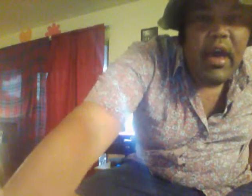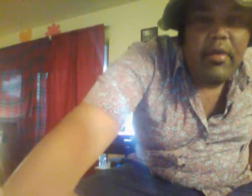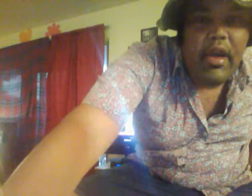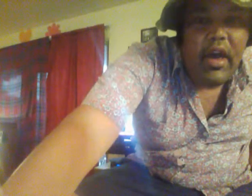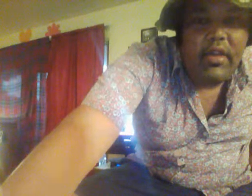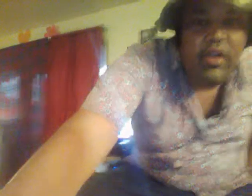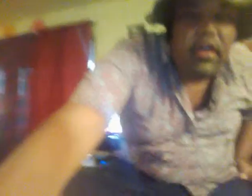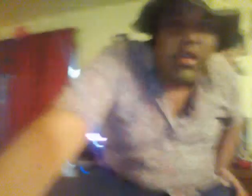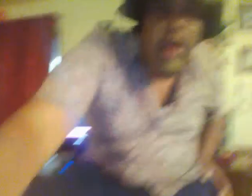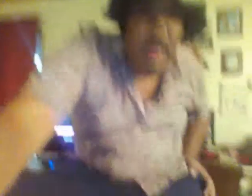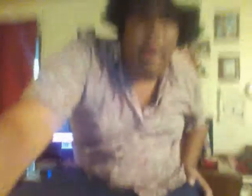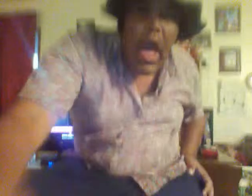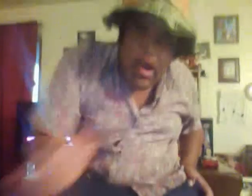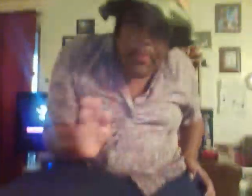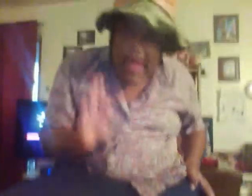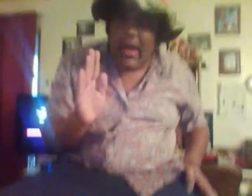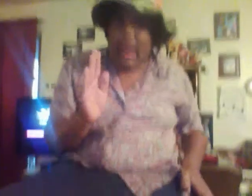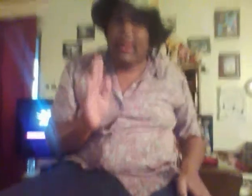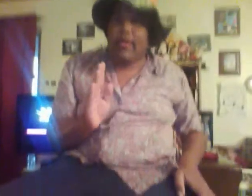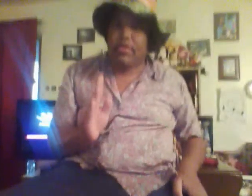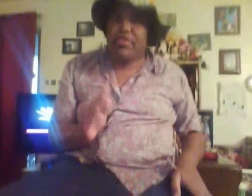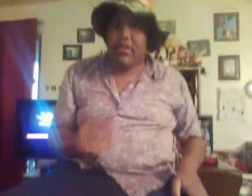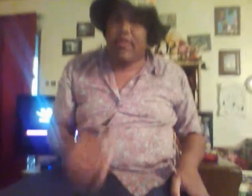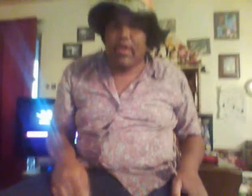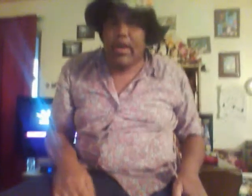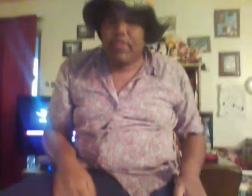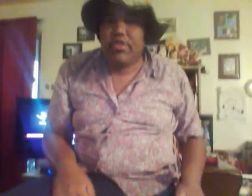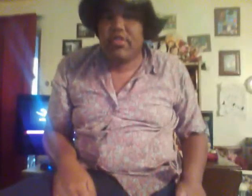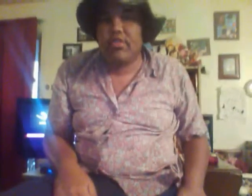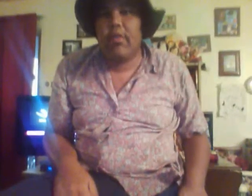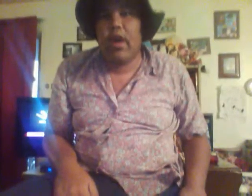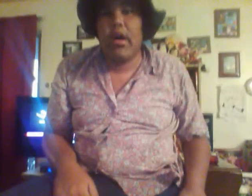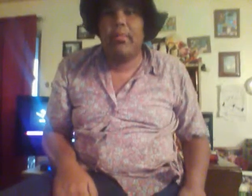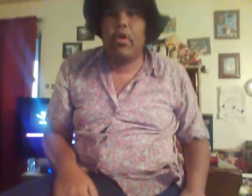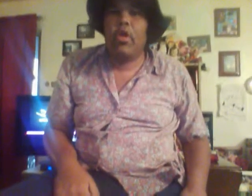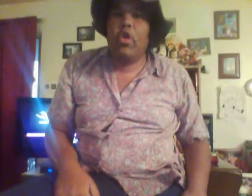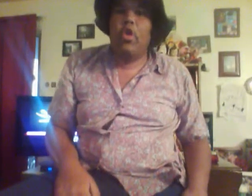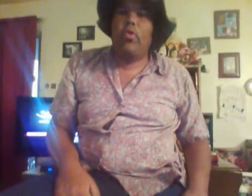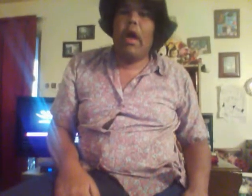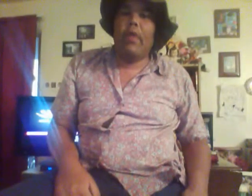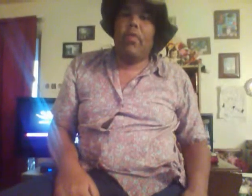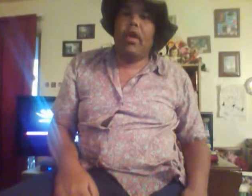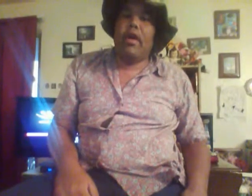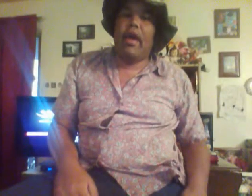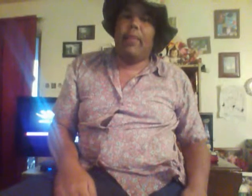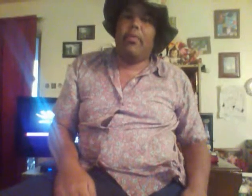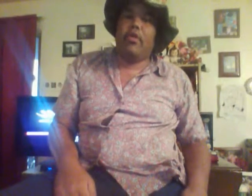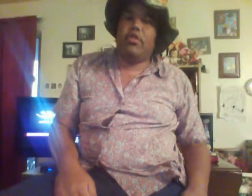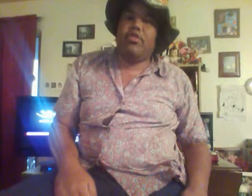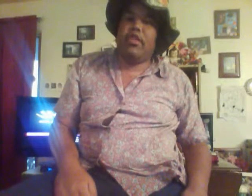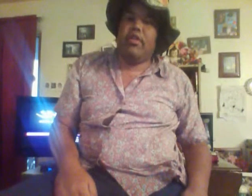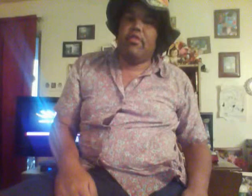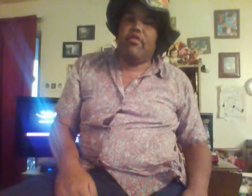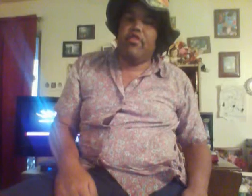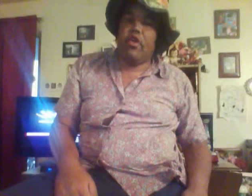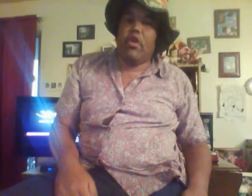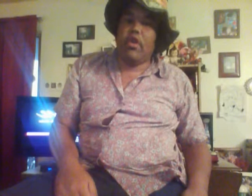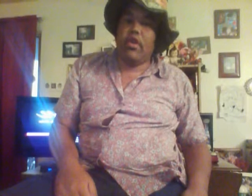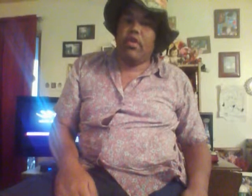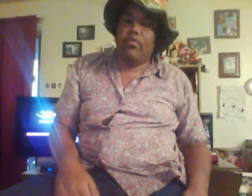I would like to... A while back I did a series as to, um, what happened to Stephen Floyd and